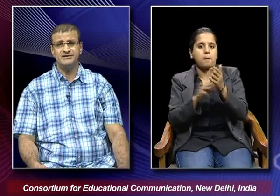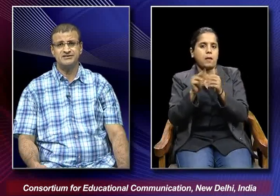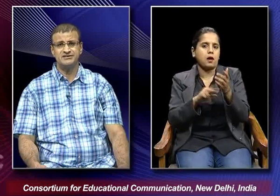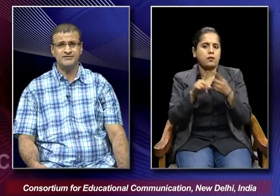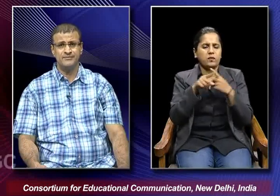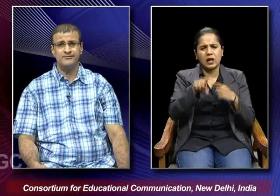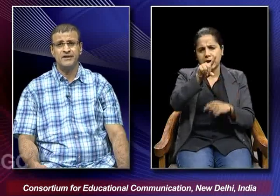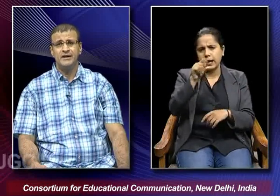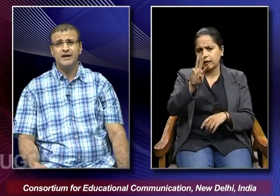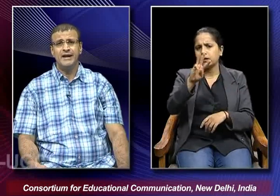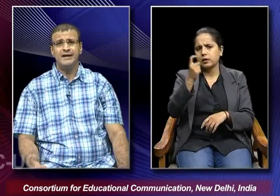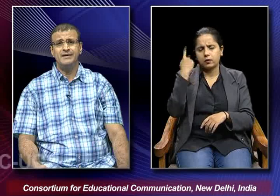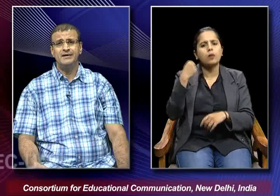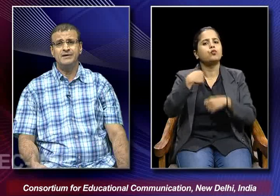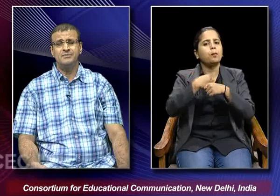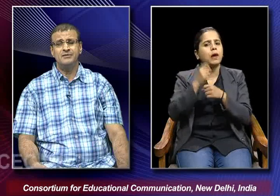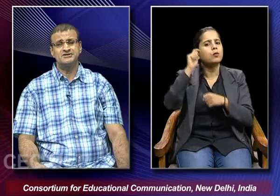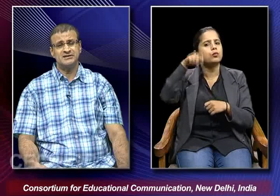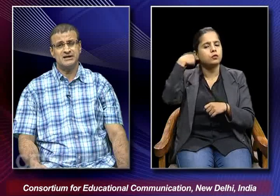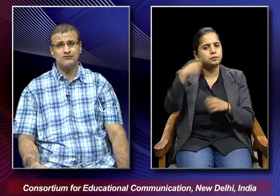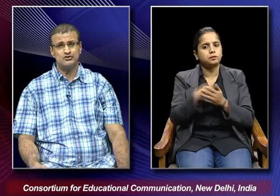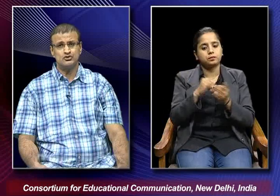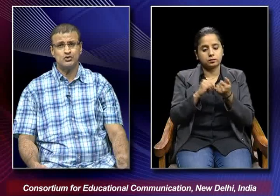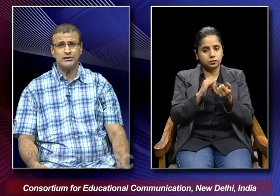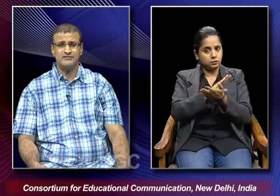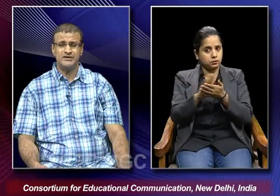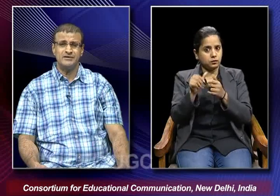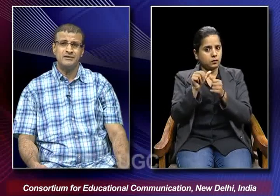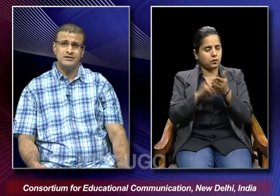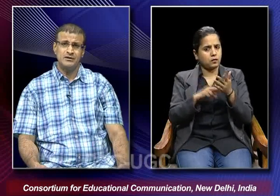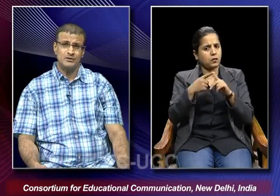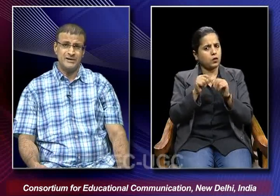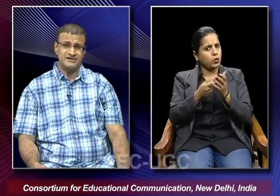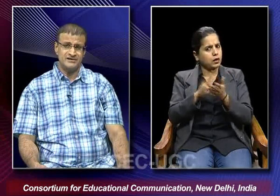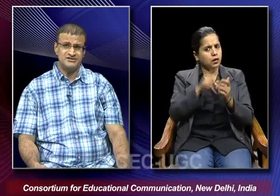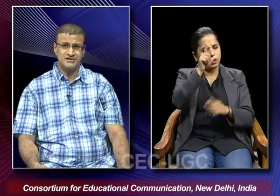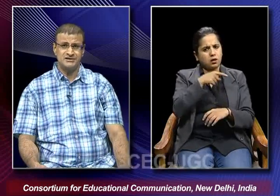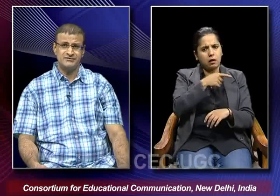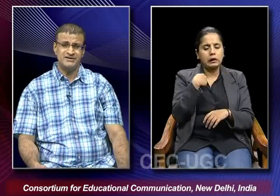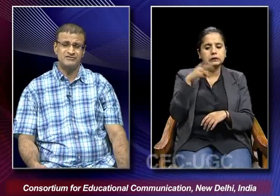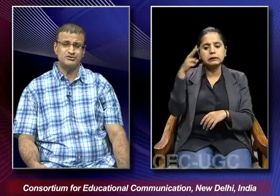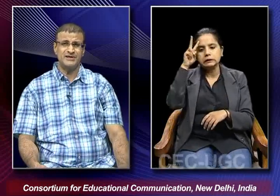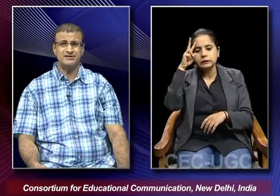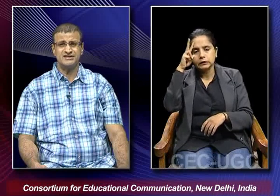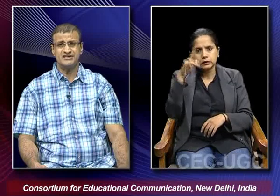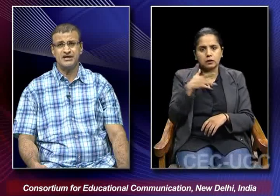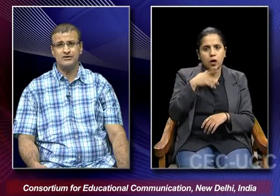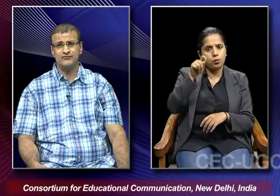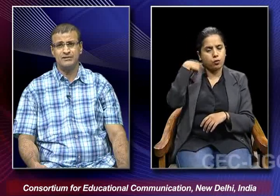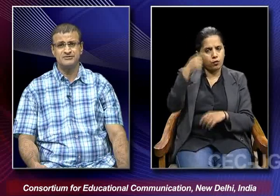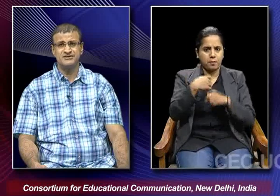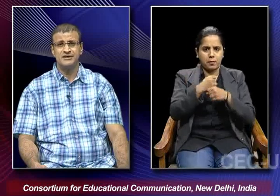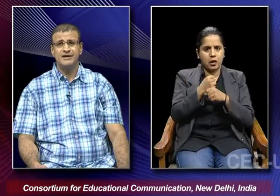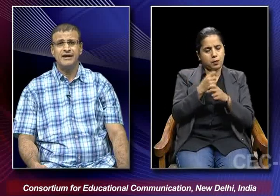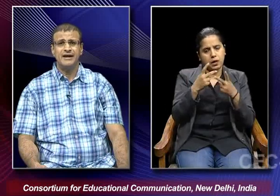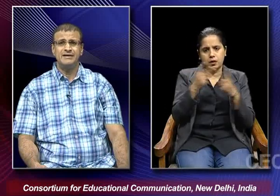1937. And Shantaram was also in a way quite concerned when he was making such kind of